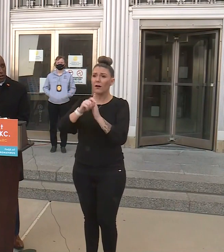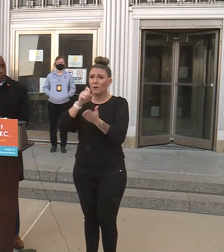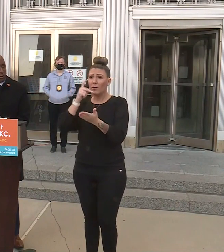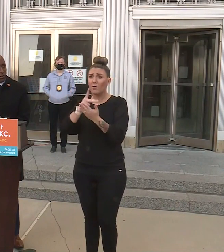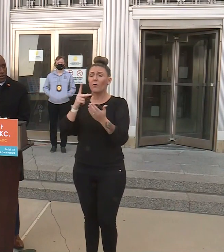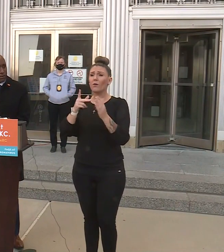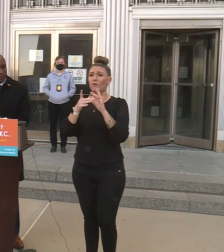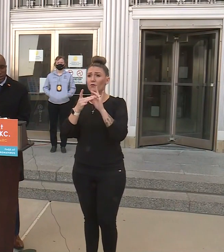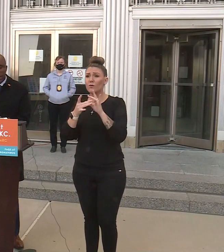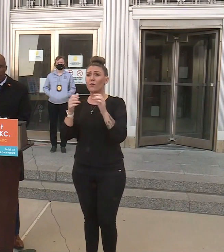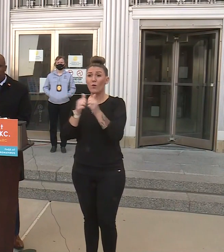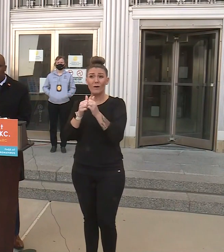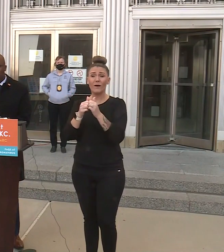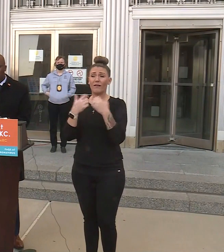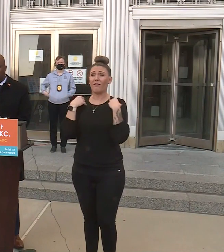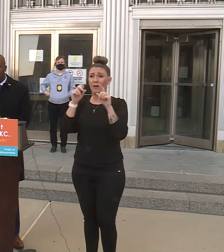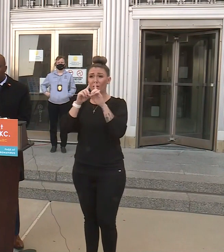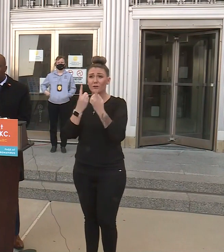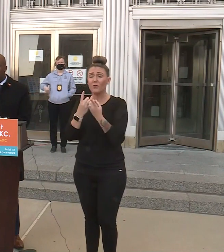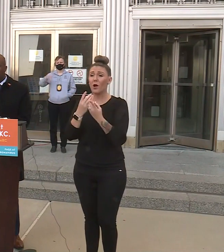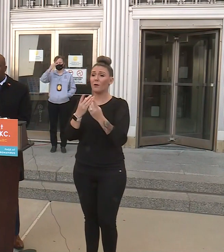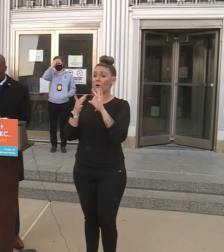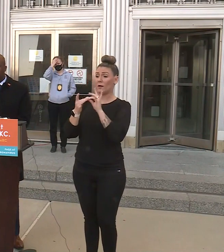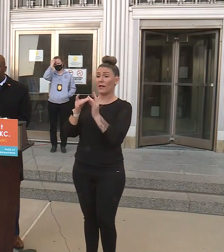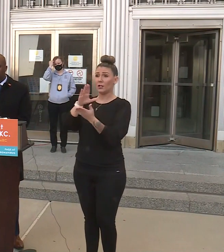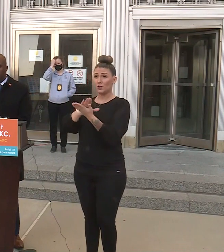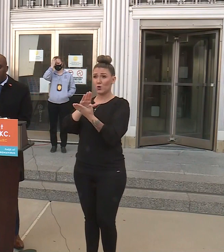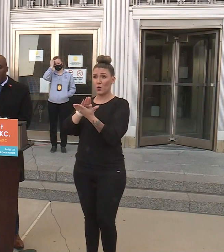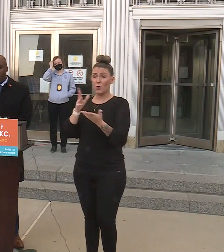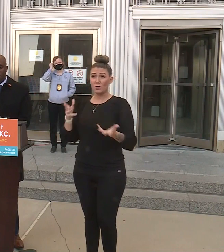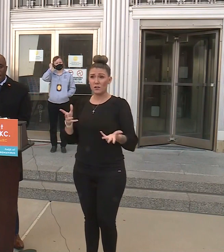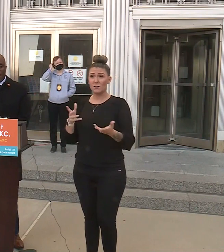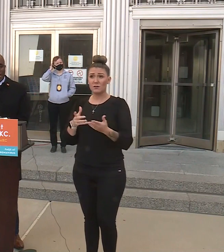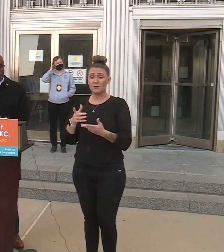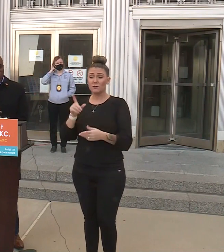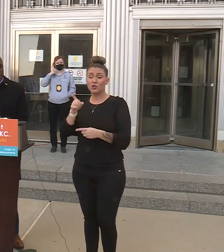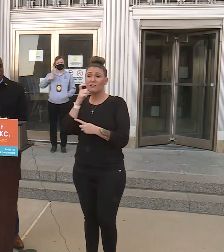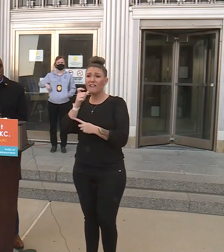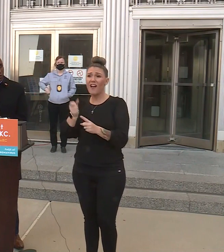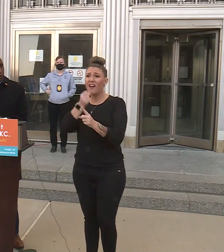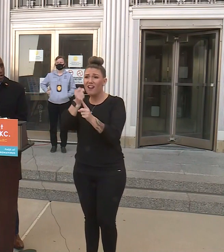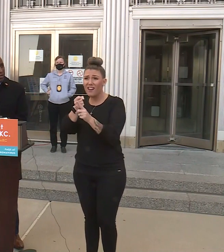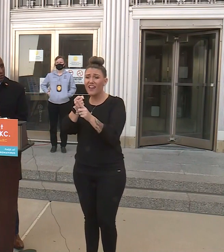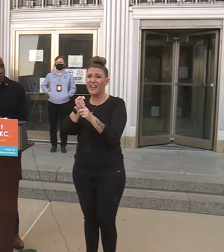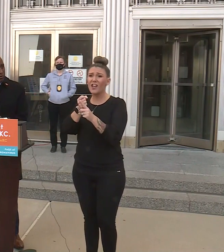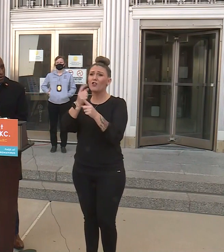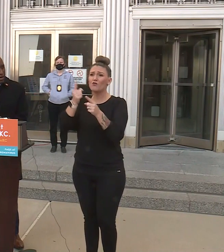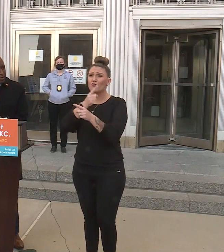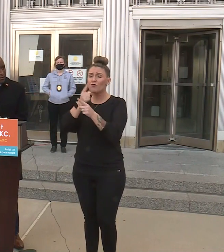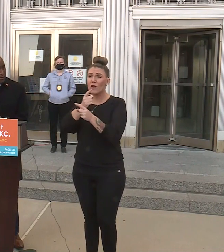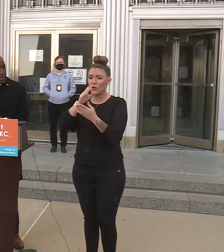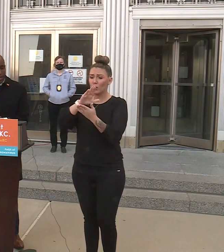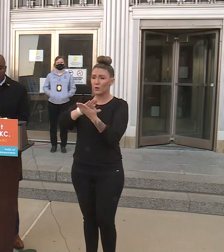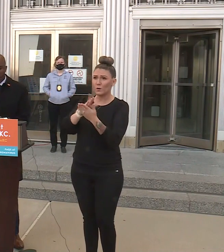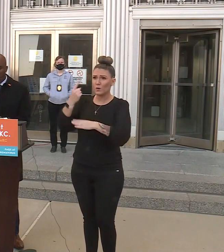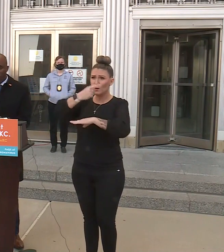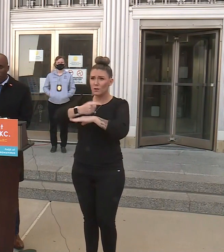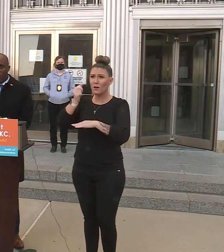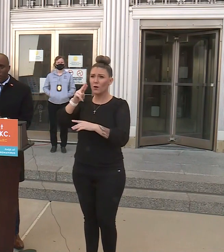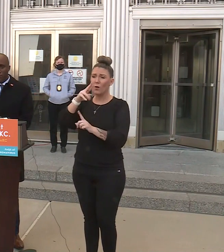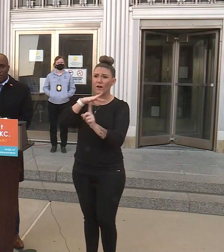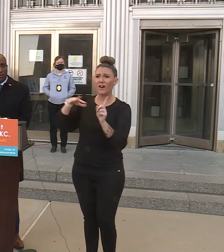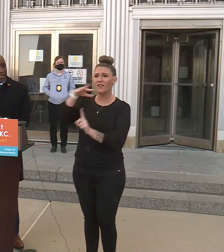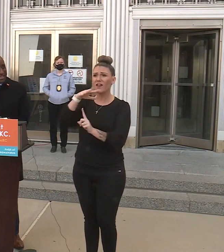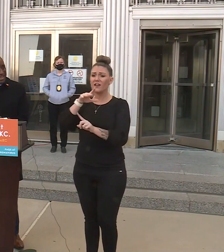to make sure that things will be acceptable. In terms of schools, it should not impact the regular school day and school environment. The